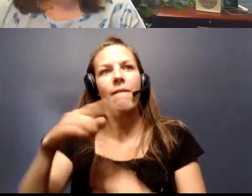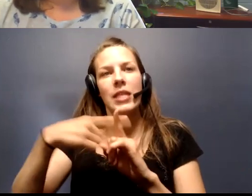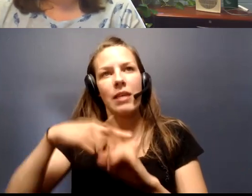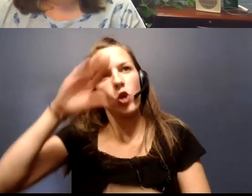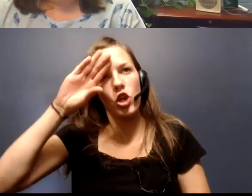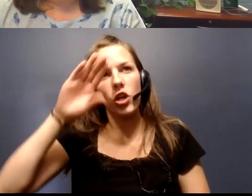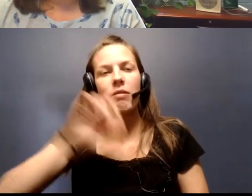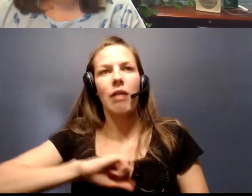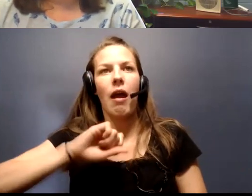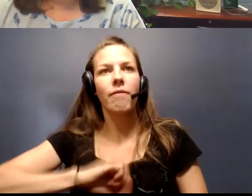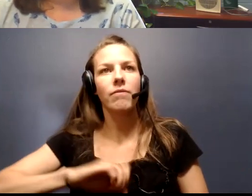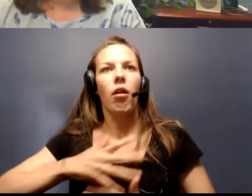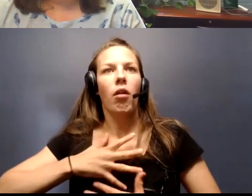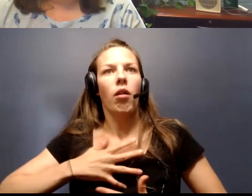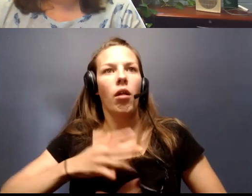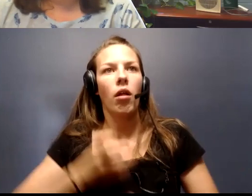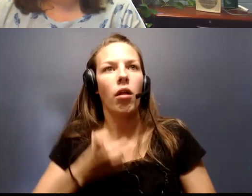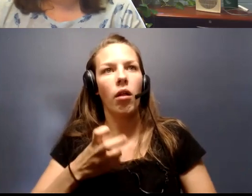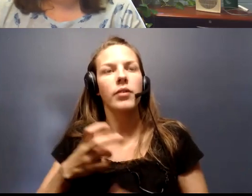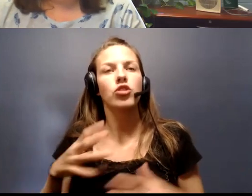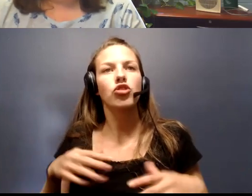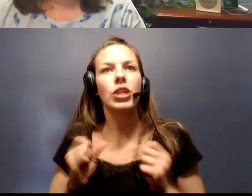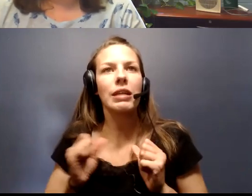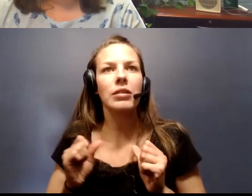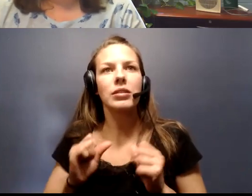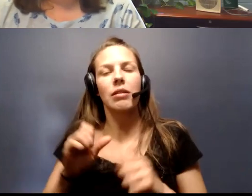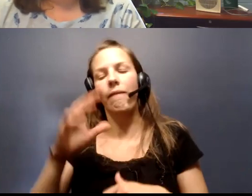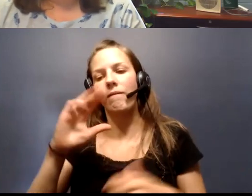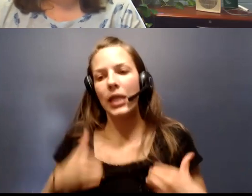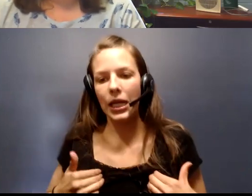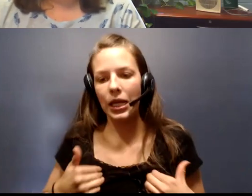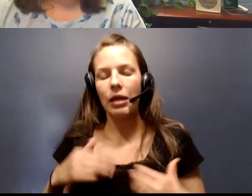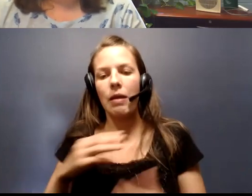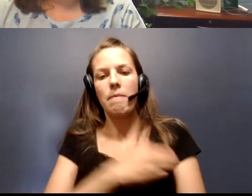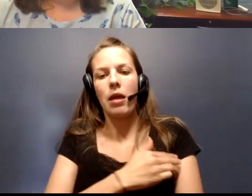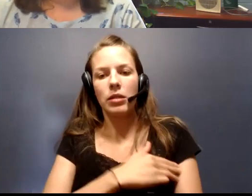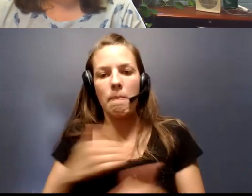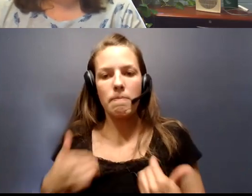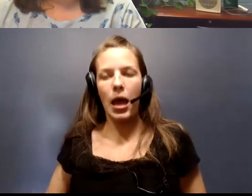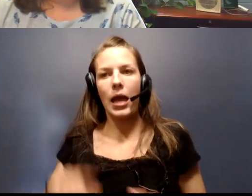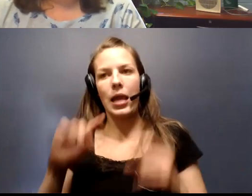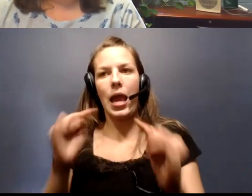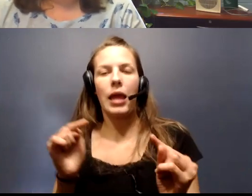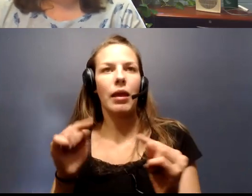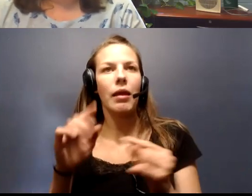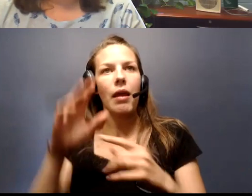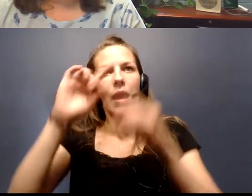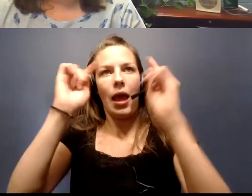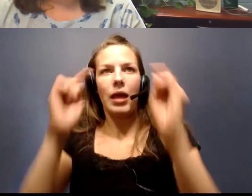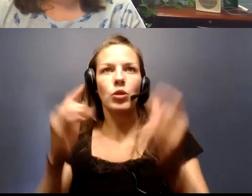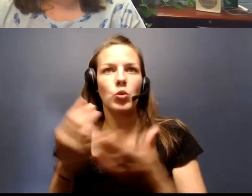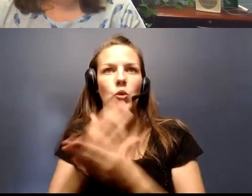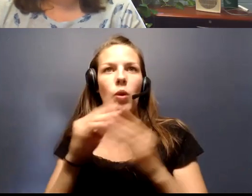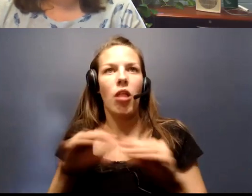cough, shortness of breath, chills, fatigue, muscle and body aches, headaches, and new loss of